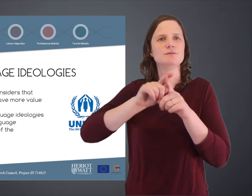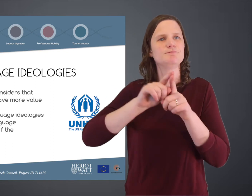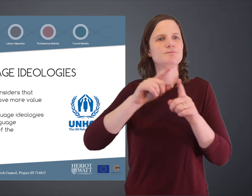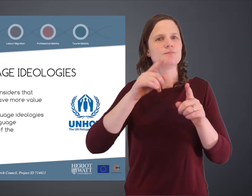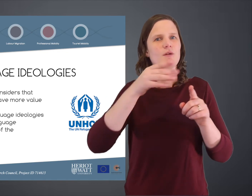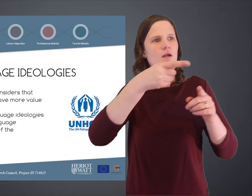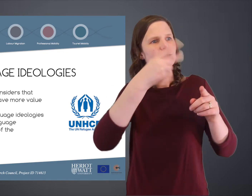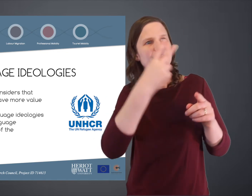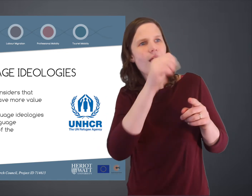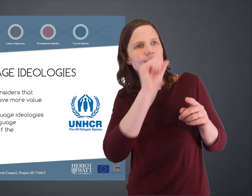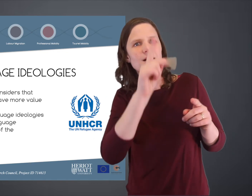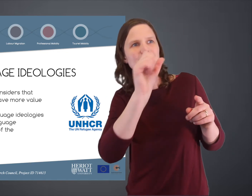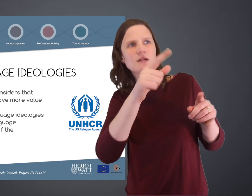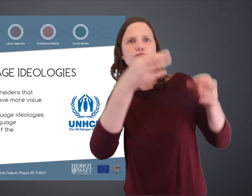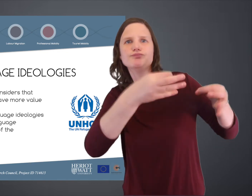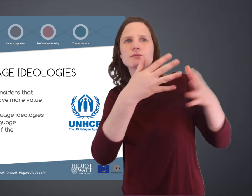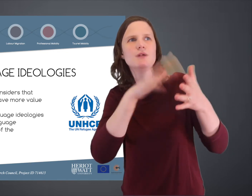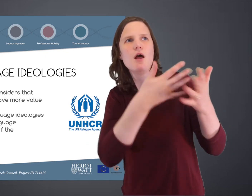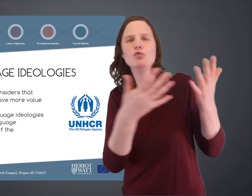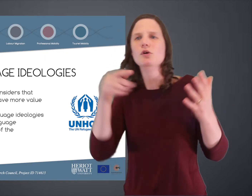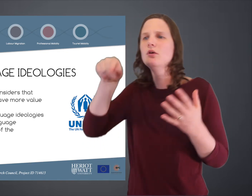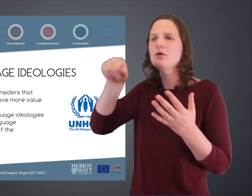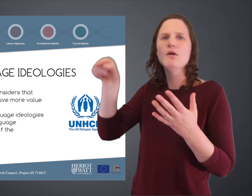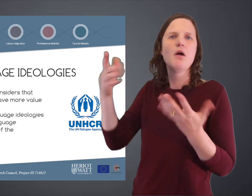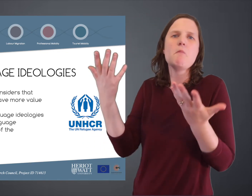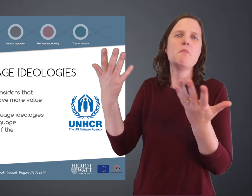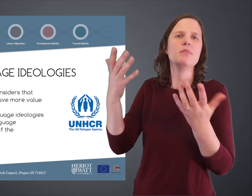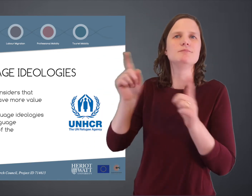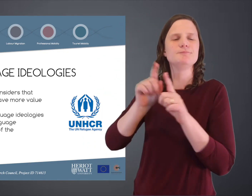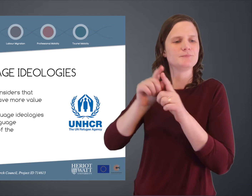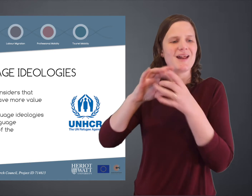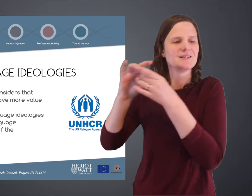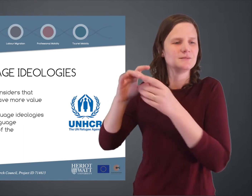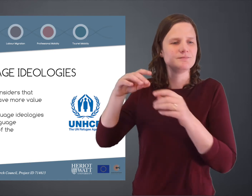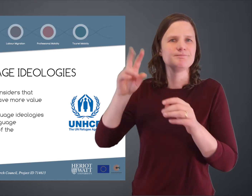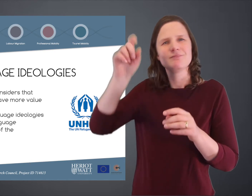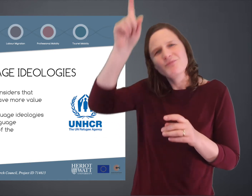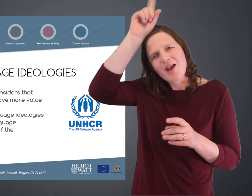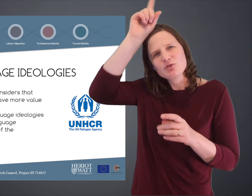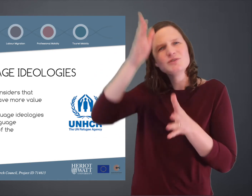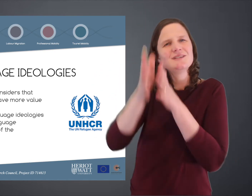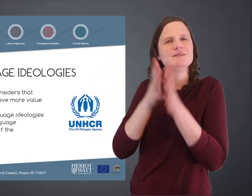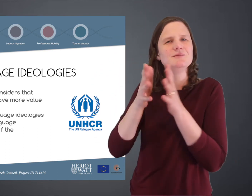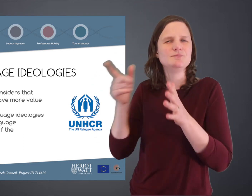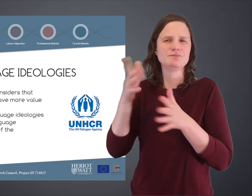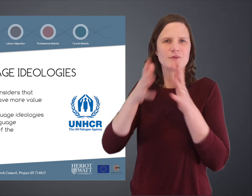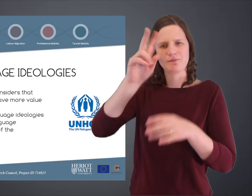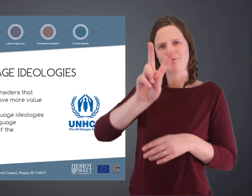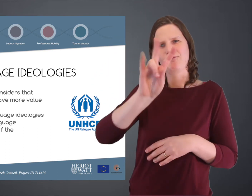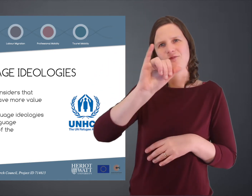So their ideologies were linked to the official status of Kenyan sign language and ASL. And they described